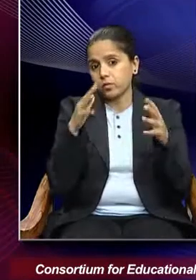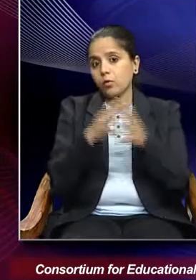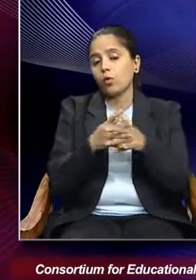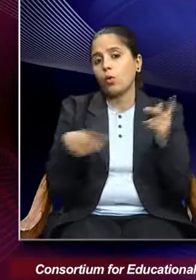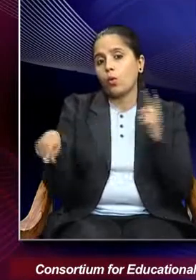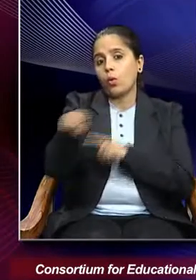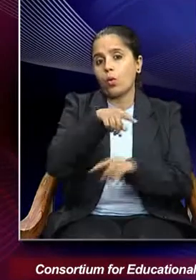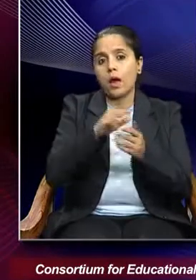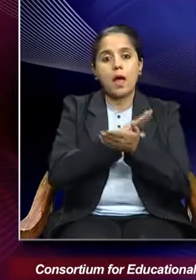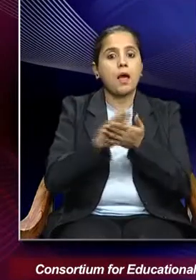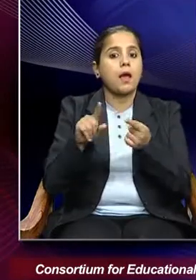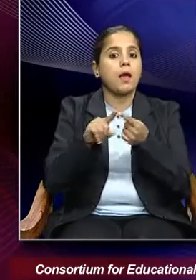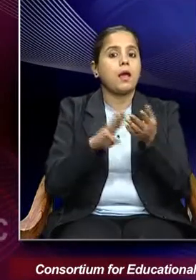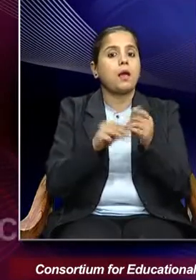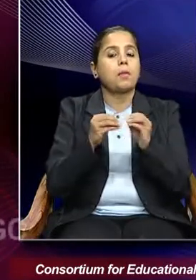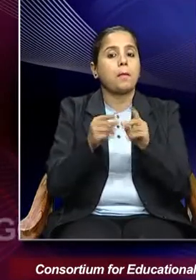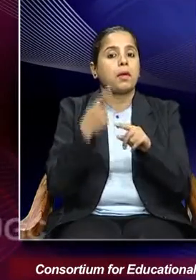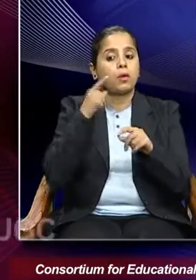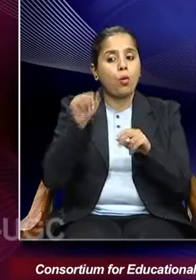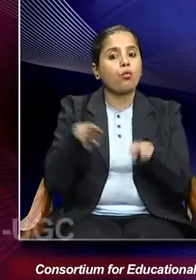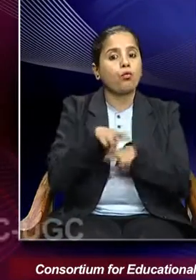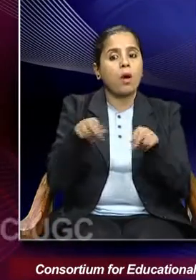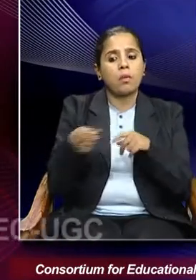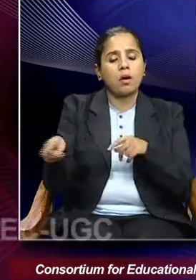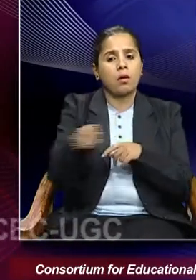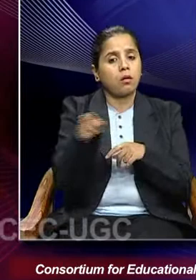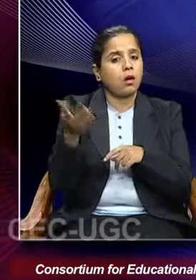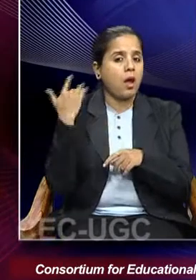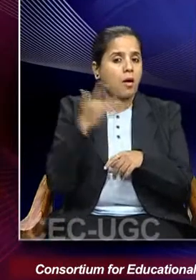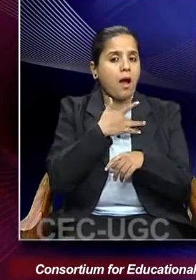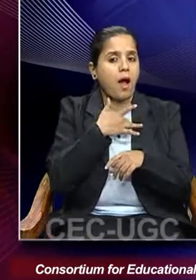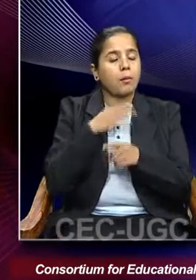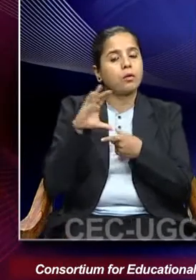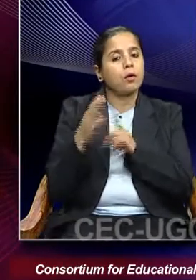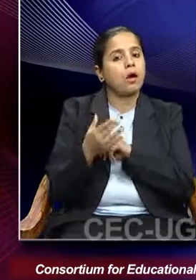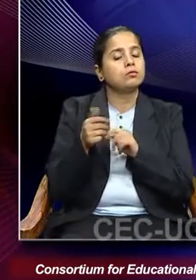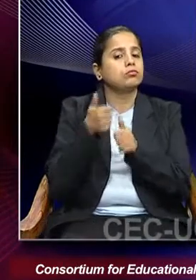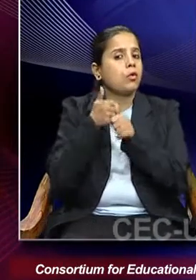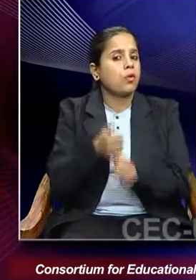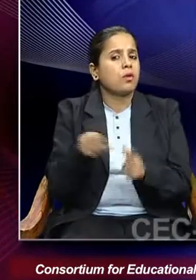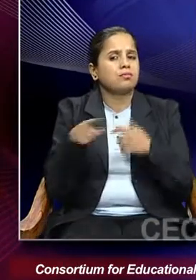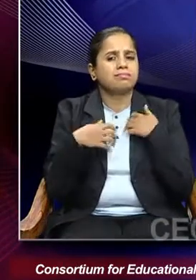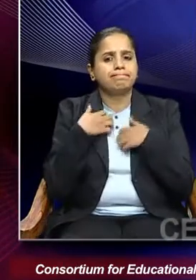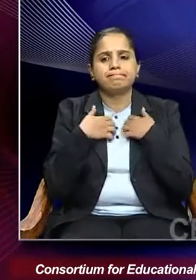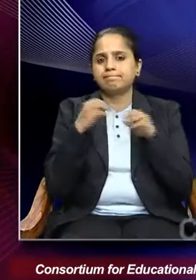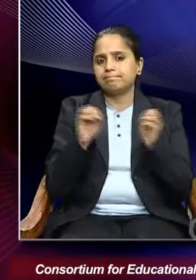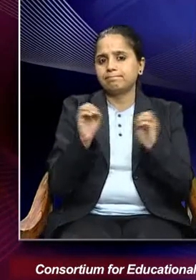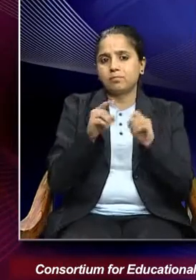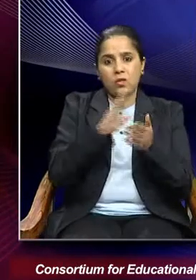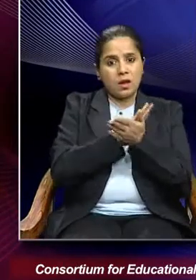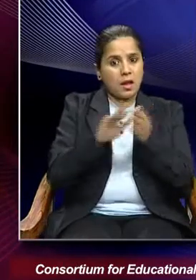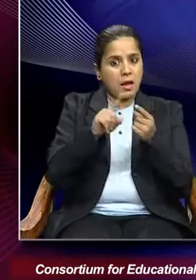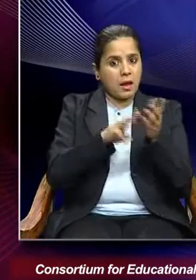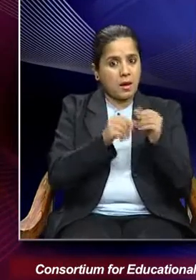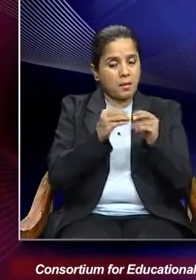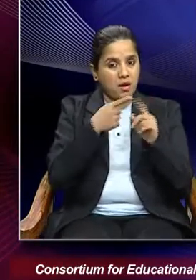in Haima Bhatti's family were very traditional and they were not really interested that Haima Bhatti